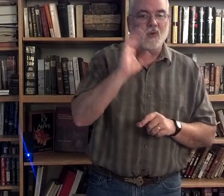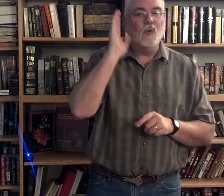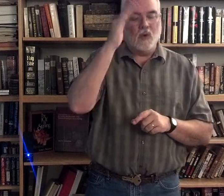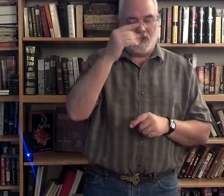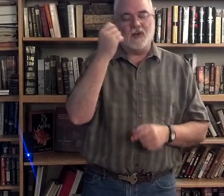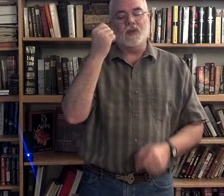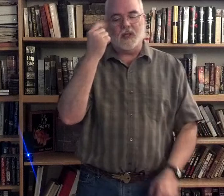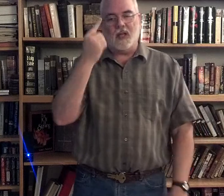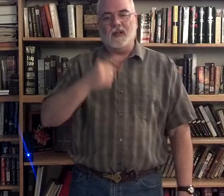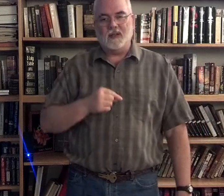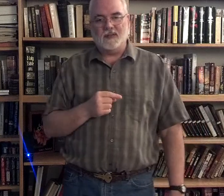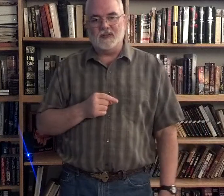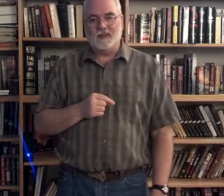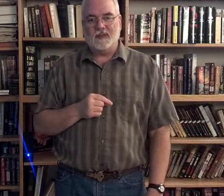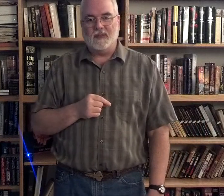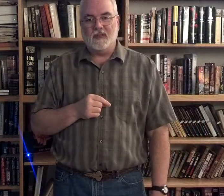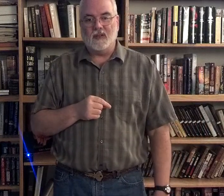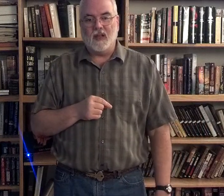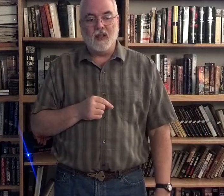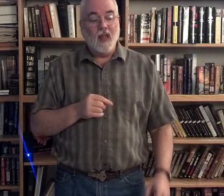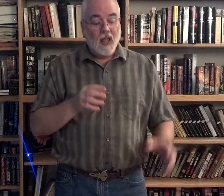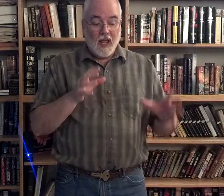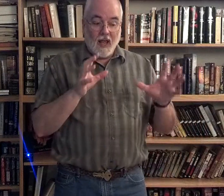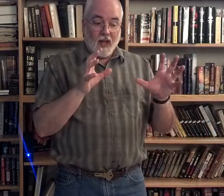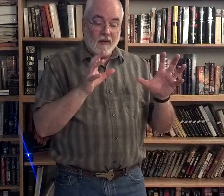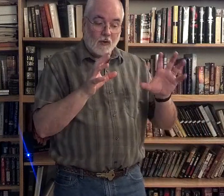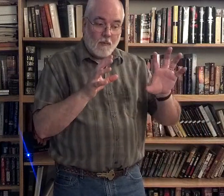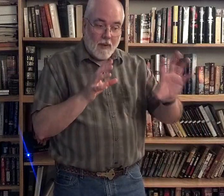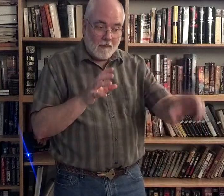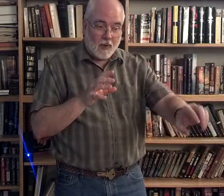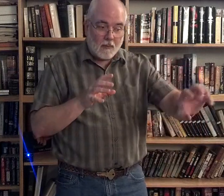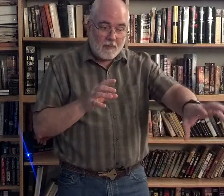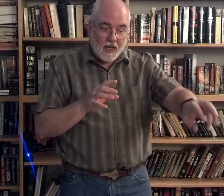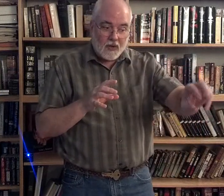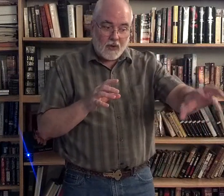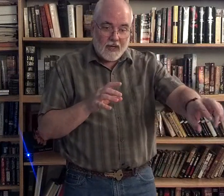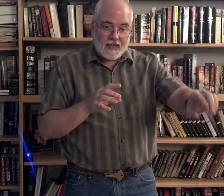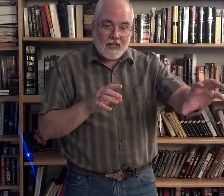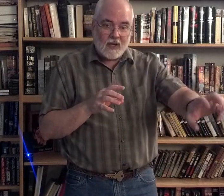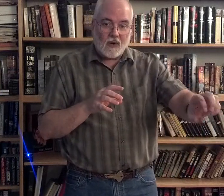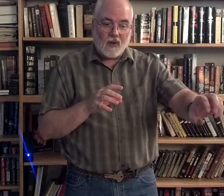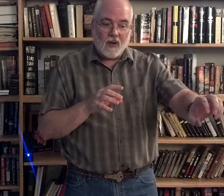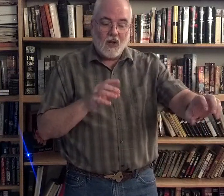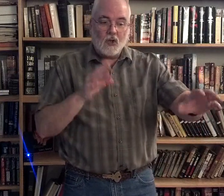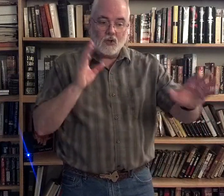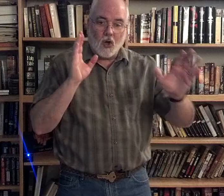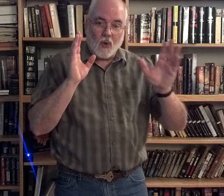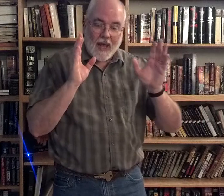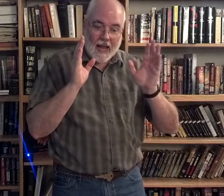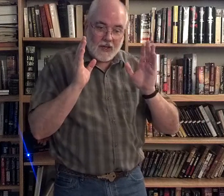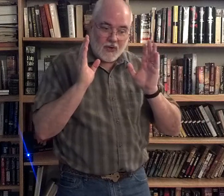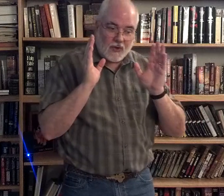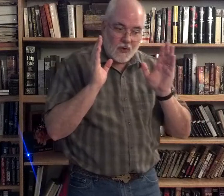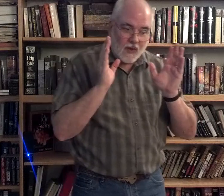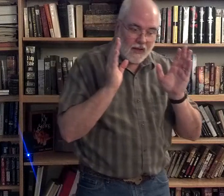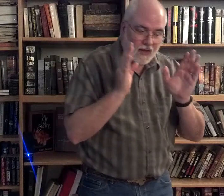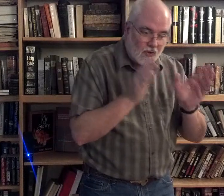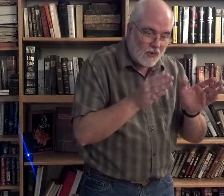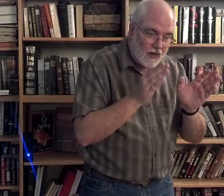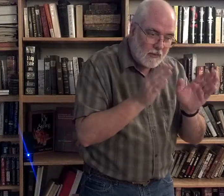will understand. Okay? Remember, Peter is here. So, as you're doing this, you need to be